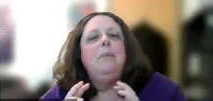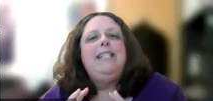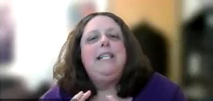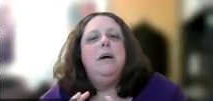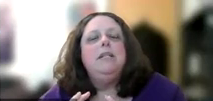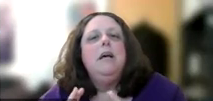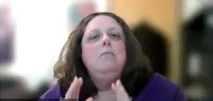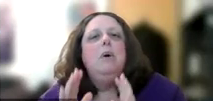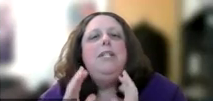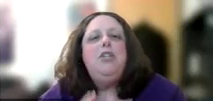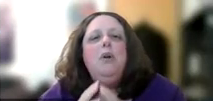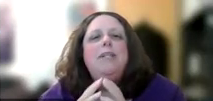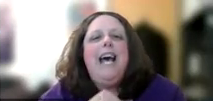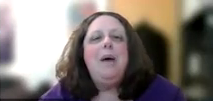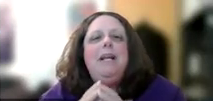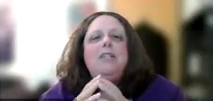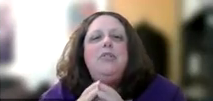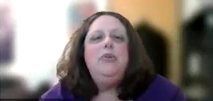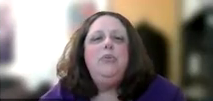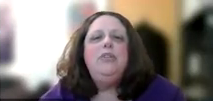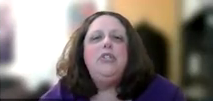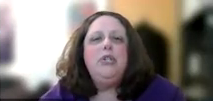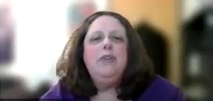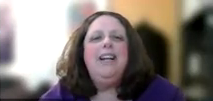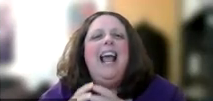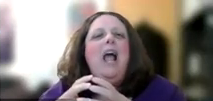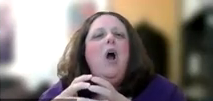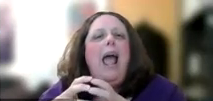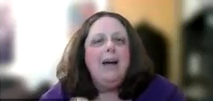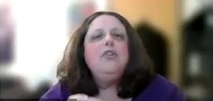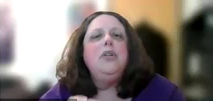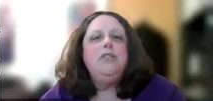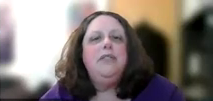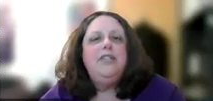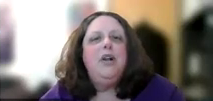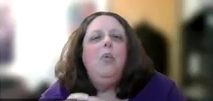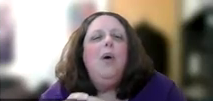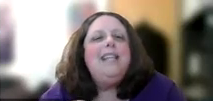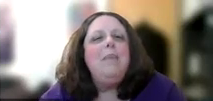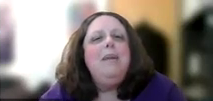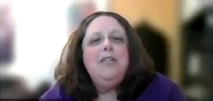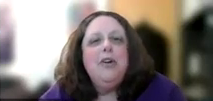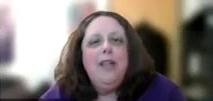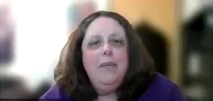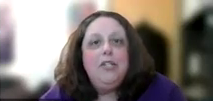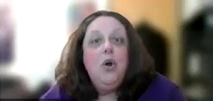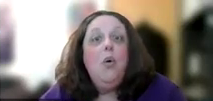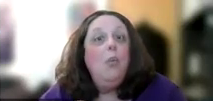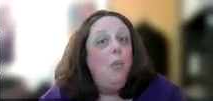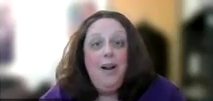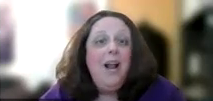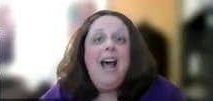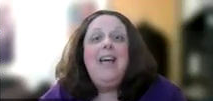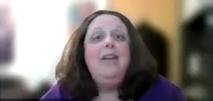um, by six months, but we don't know what's happening to the children after early intervention. What is happening to their language?